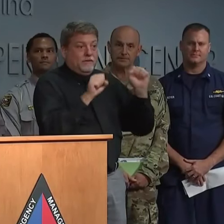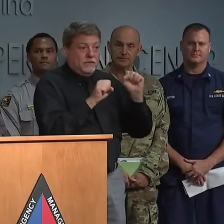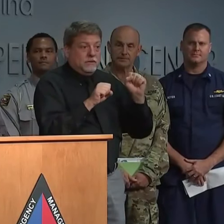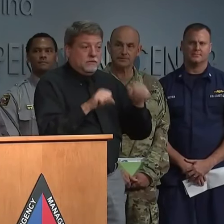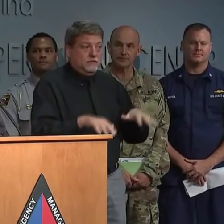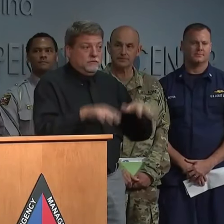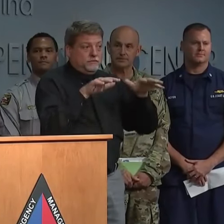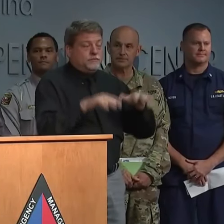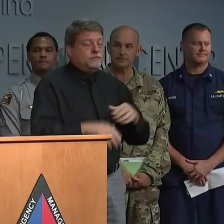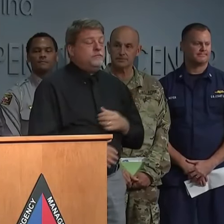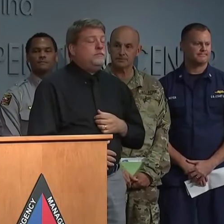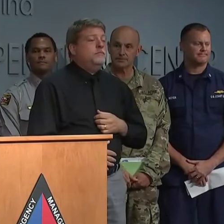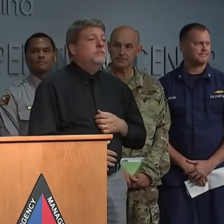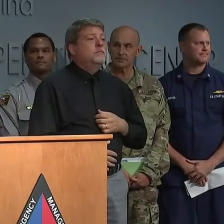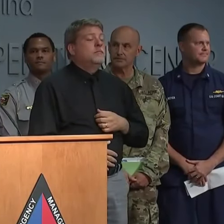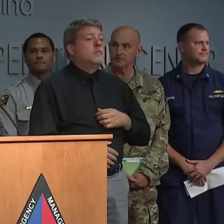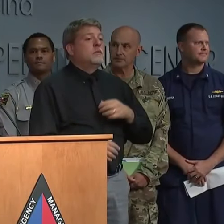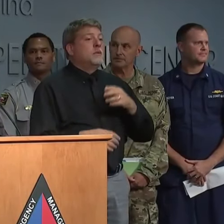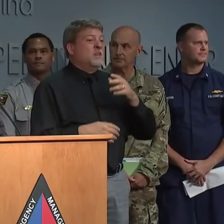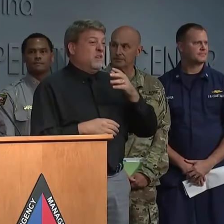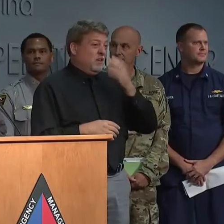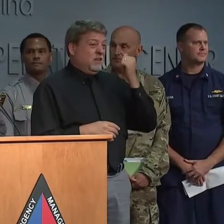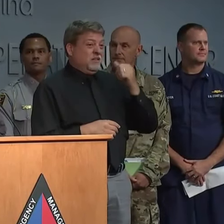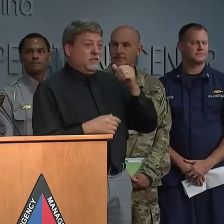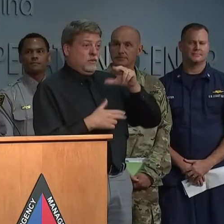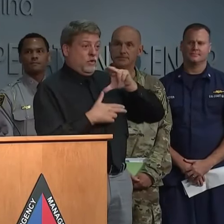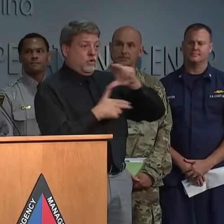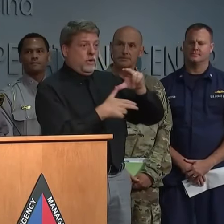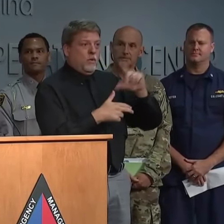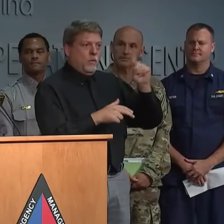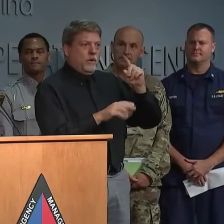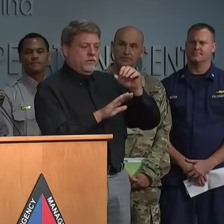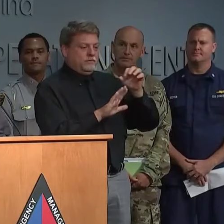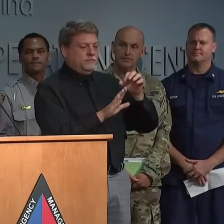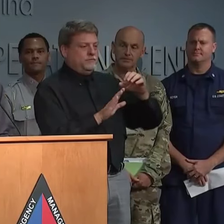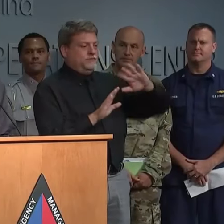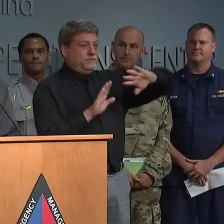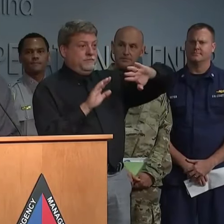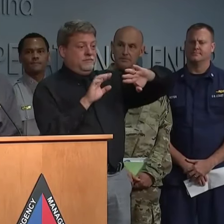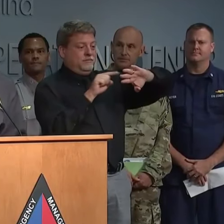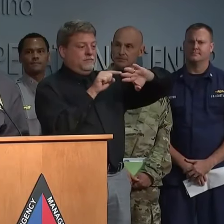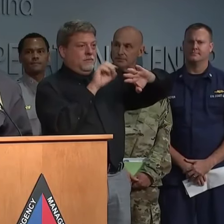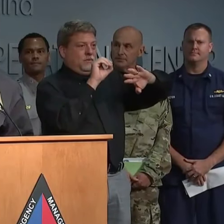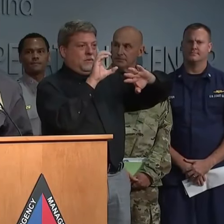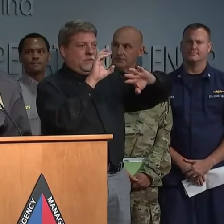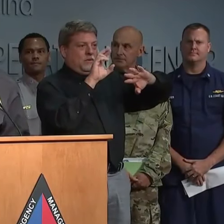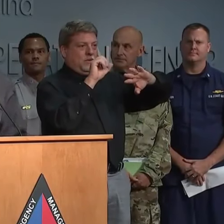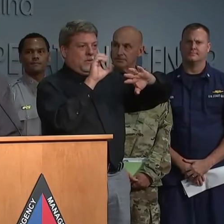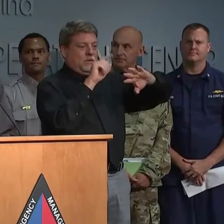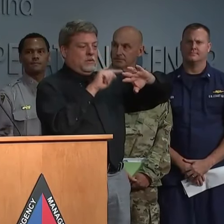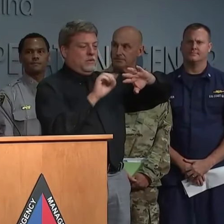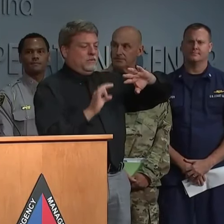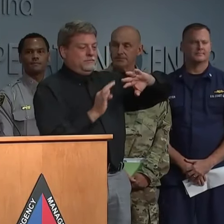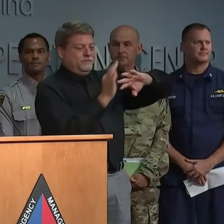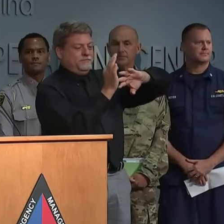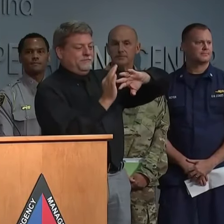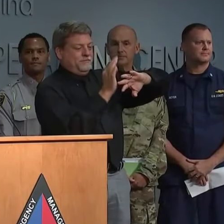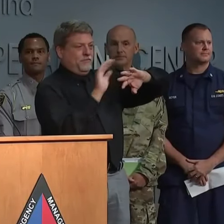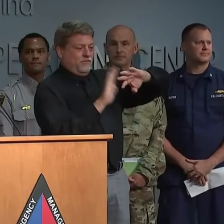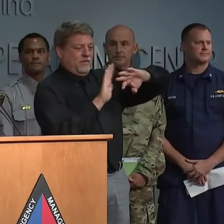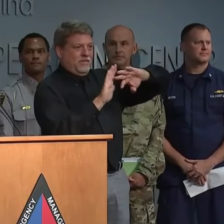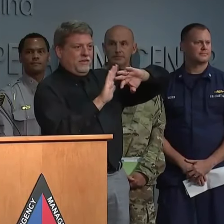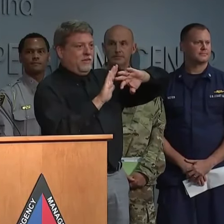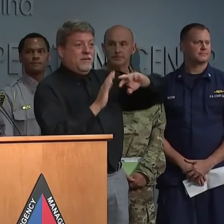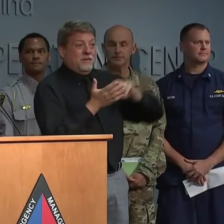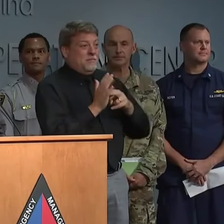Right now, the storm is raging there. I don't think rescue crews can get in at this point,